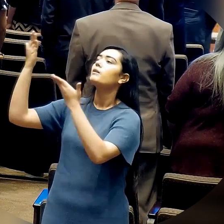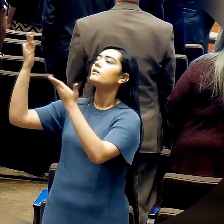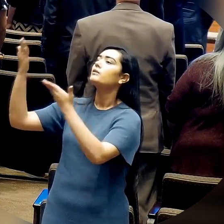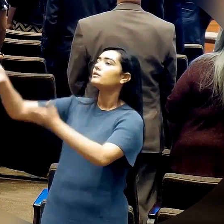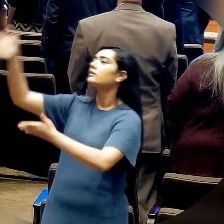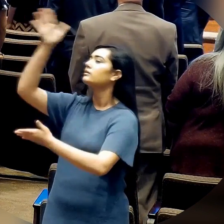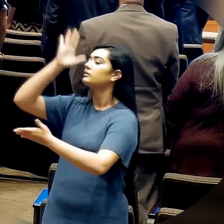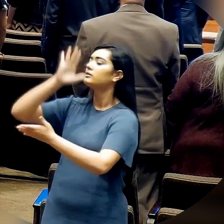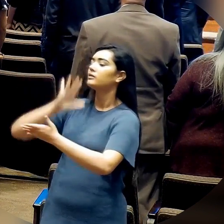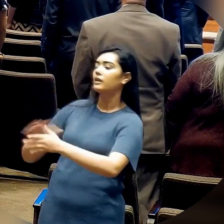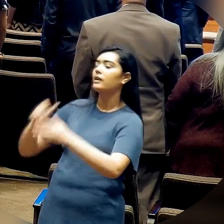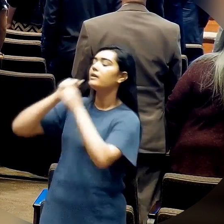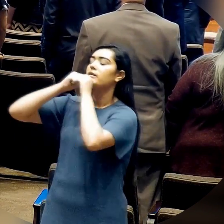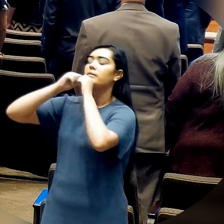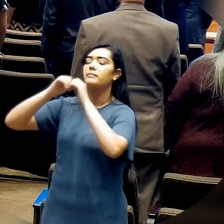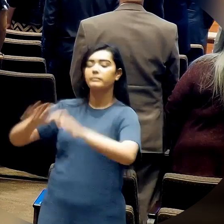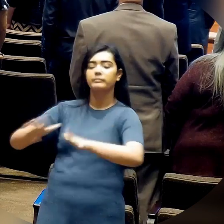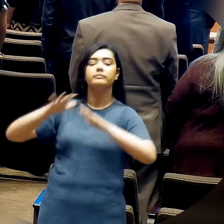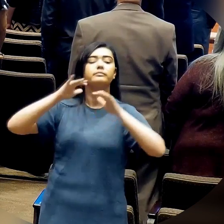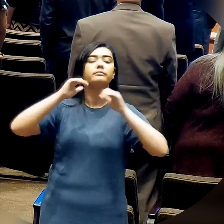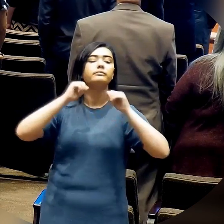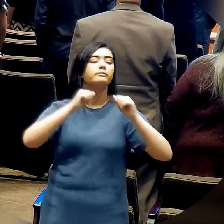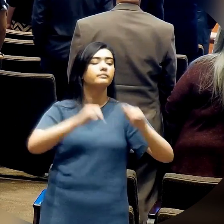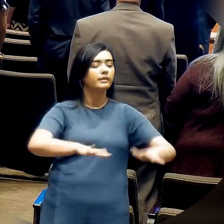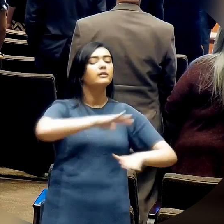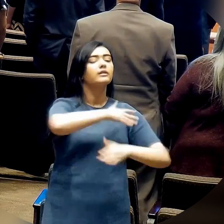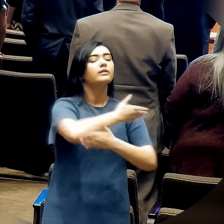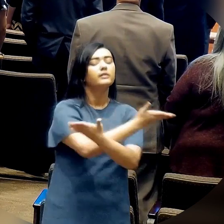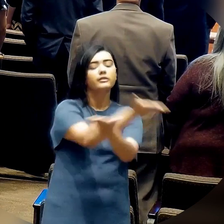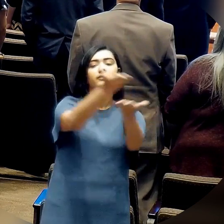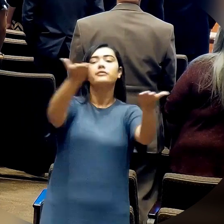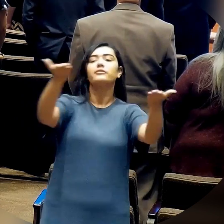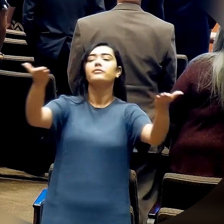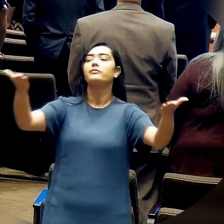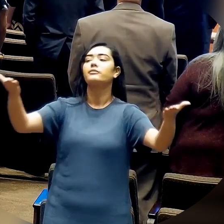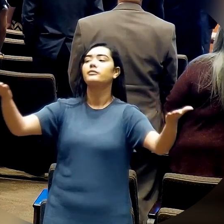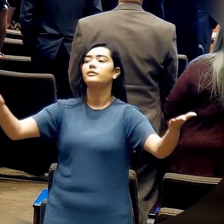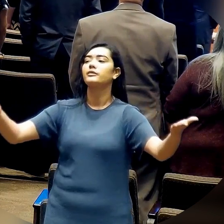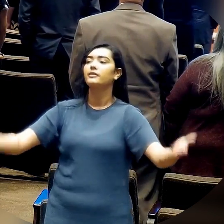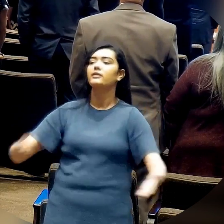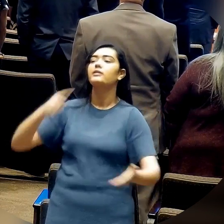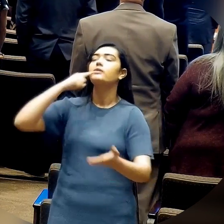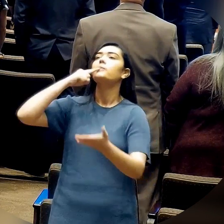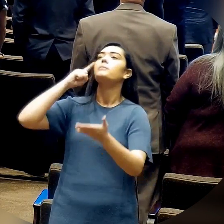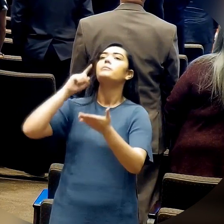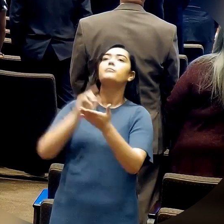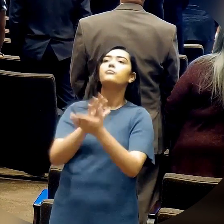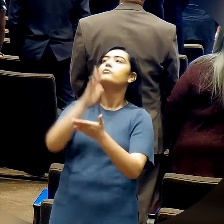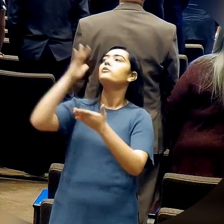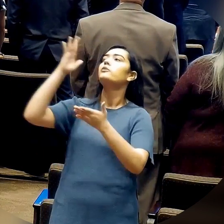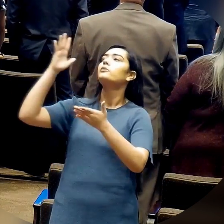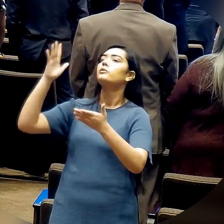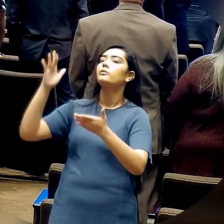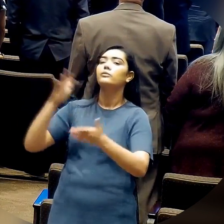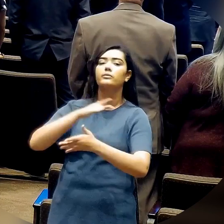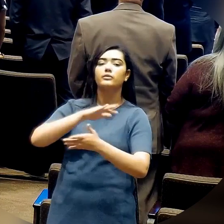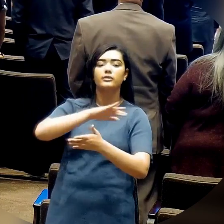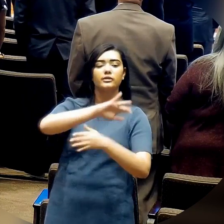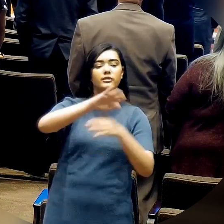blessings flow. Praise Him, all preachers,